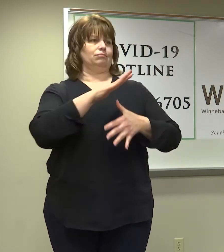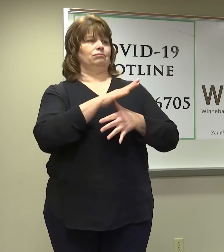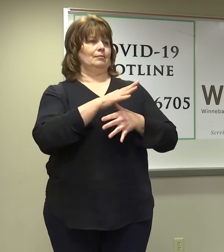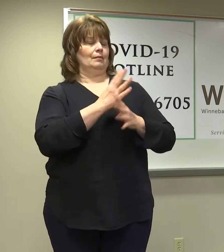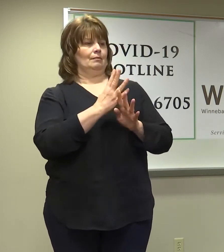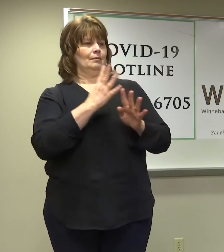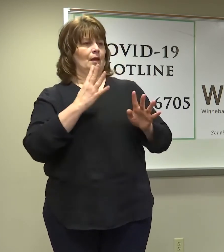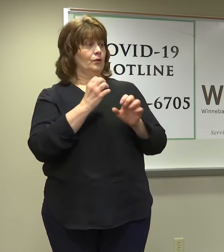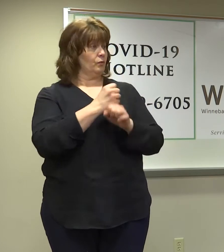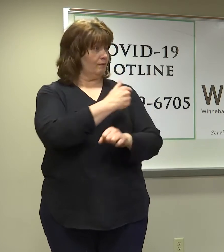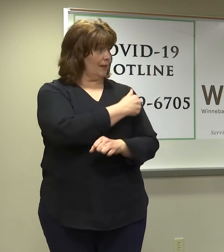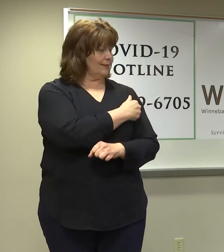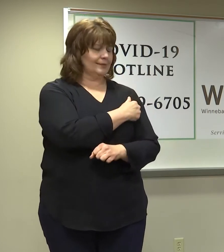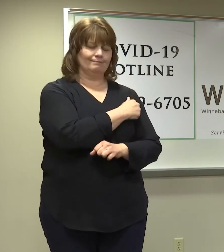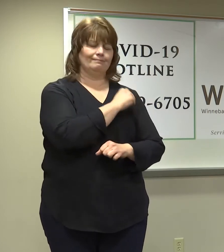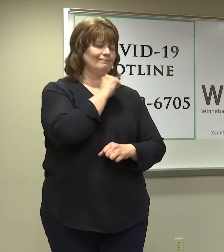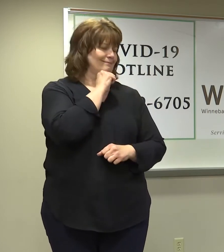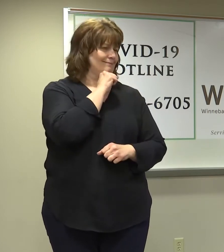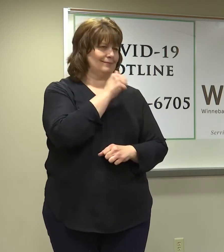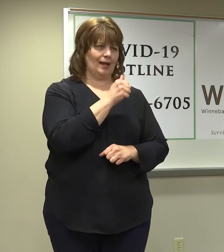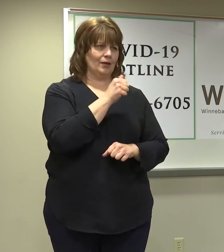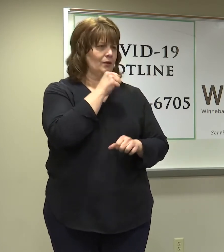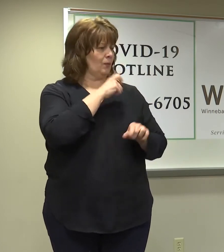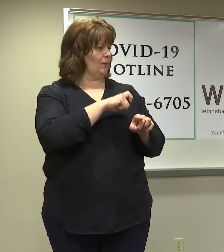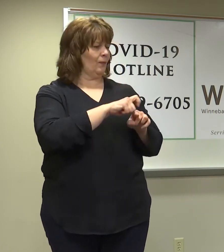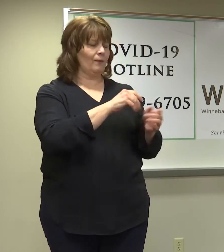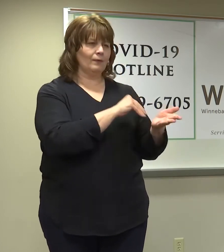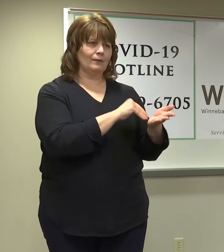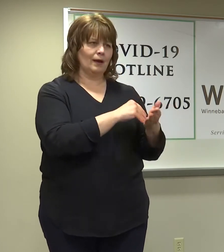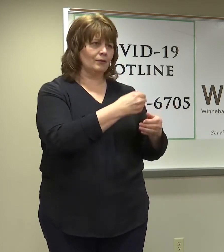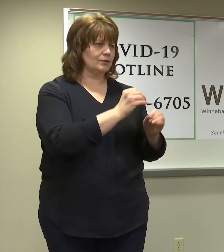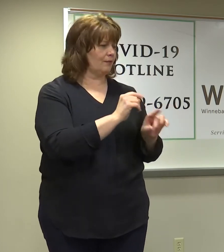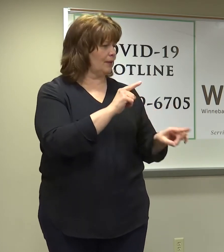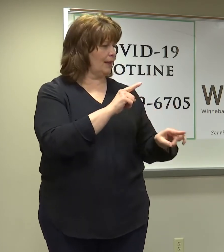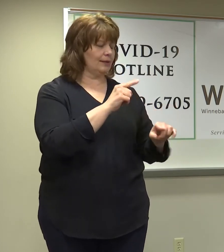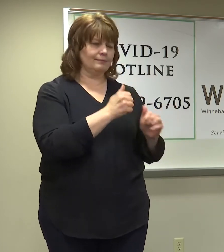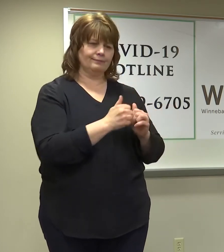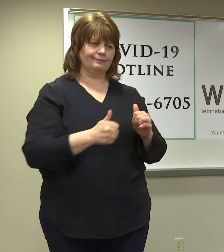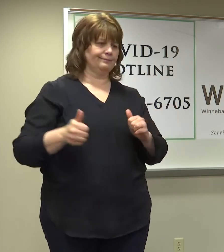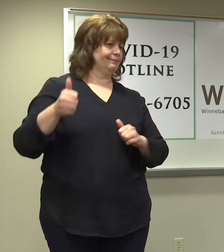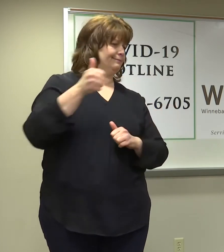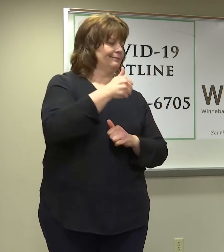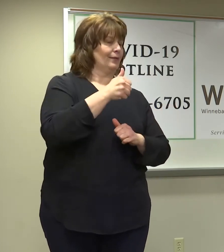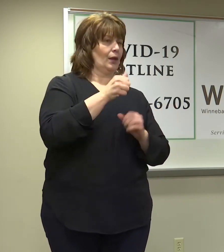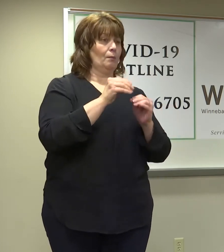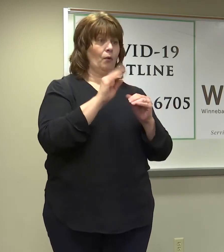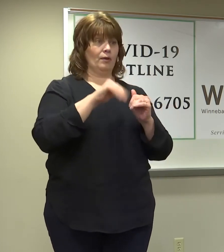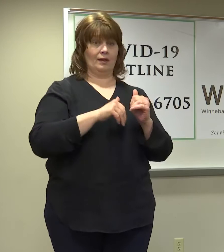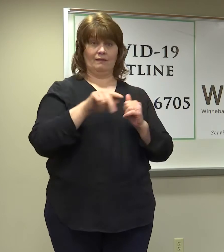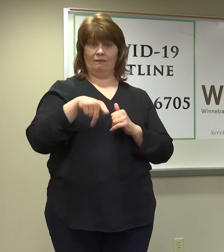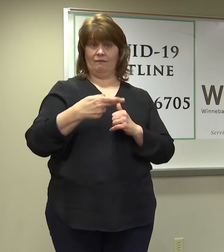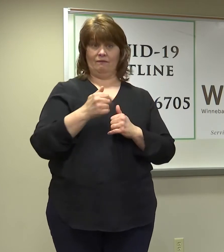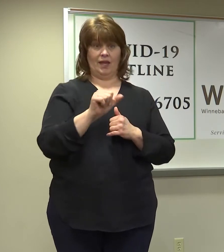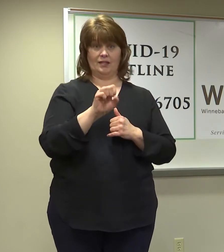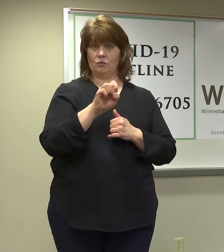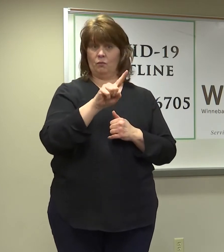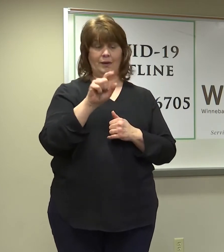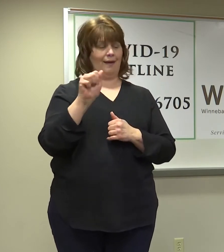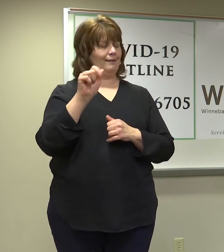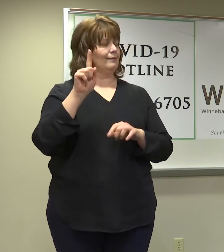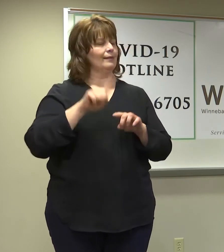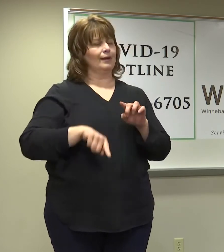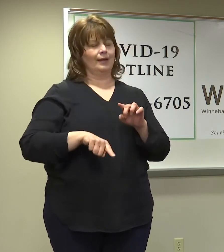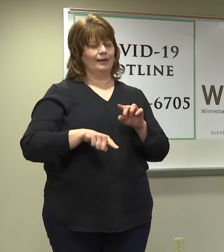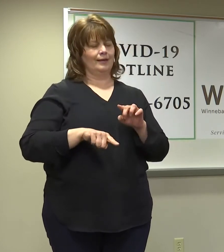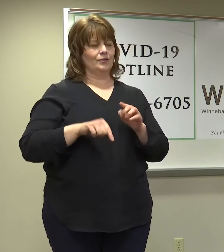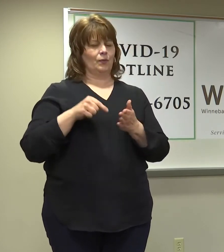to ask for vaccine because they cannot go beyond phase 1A either. This system was designed to help all of us, not